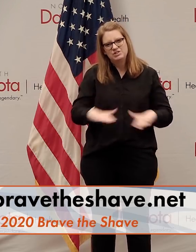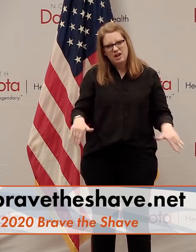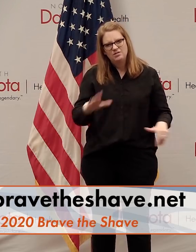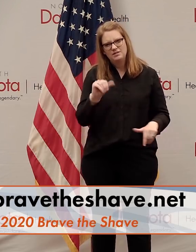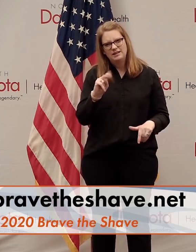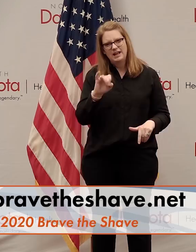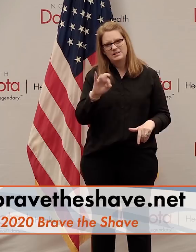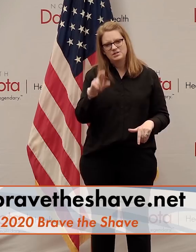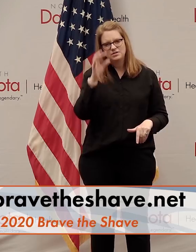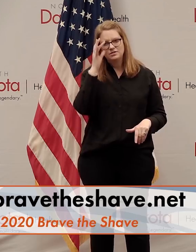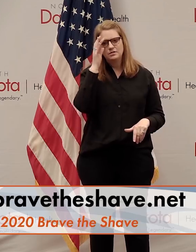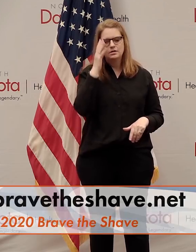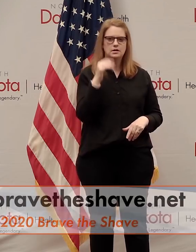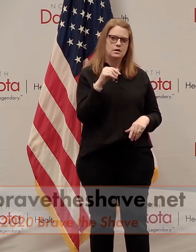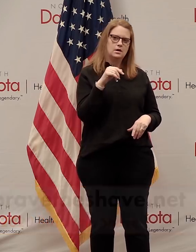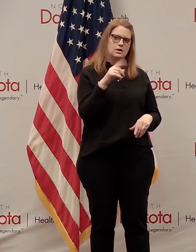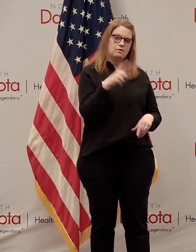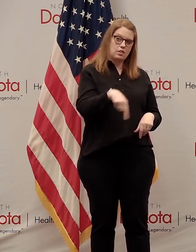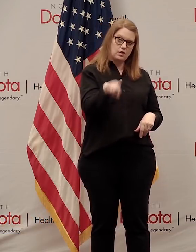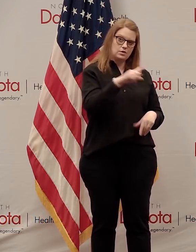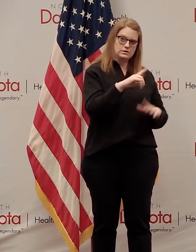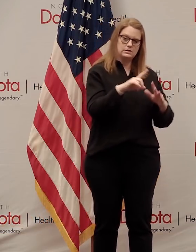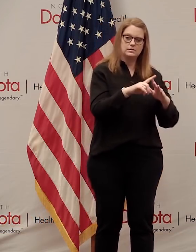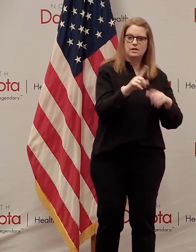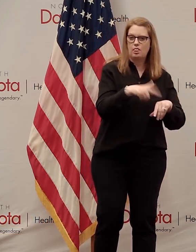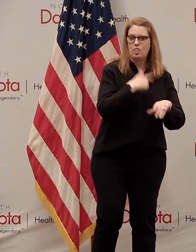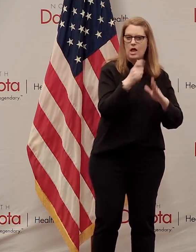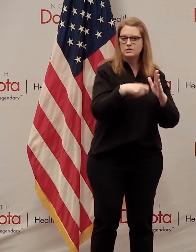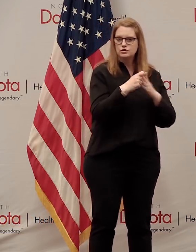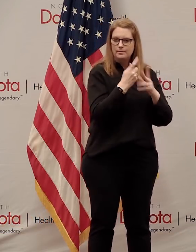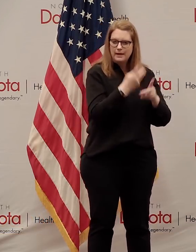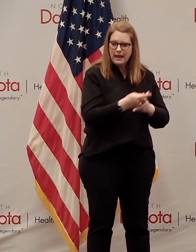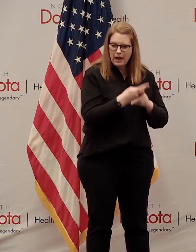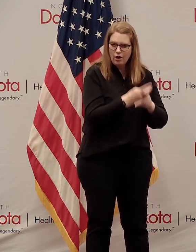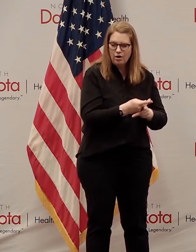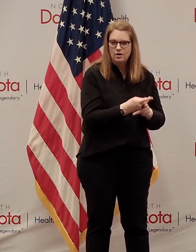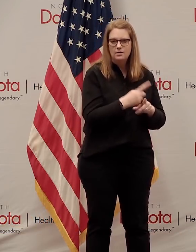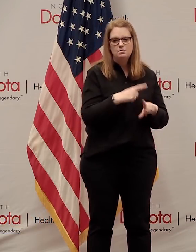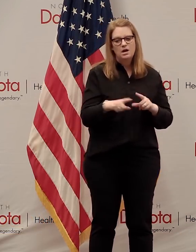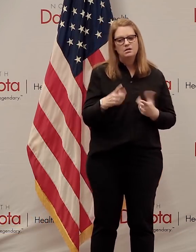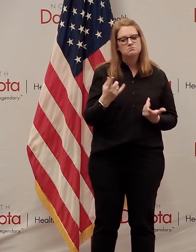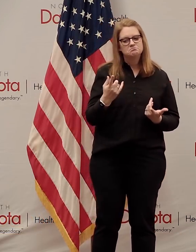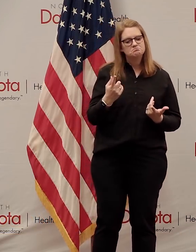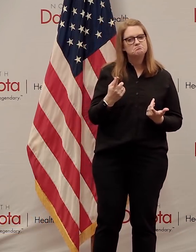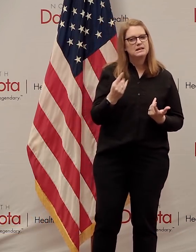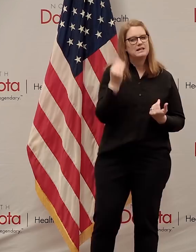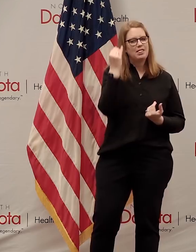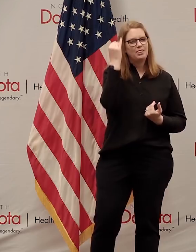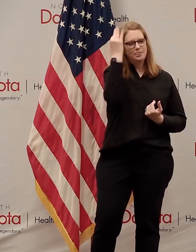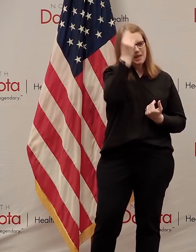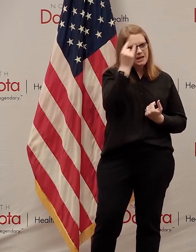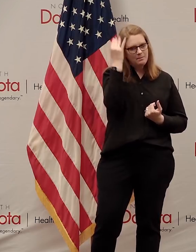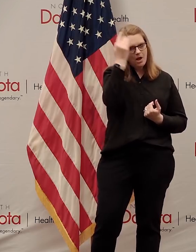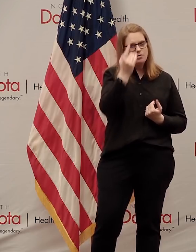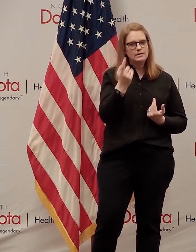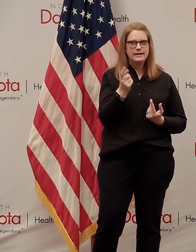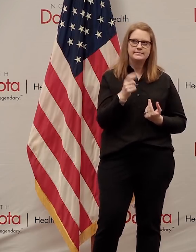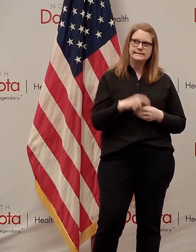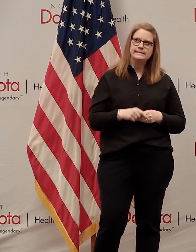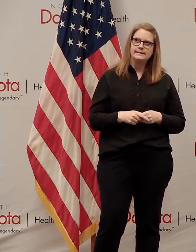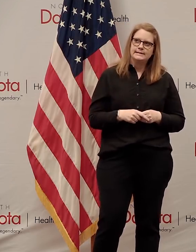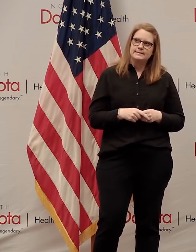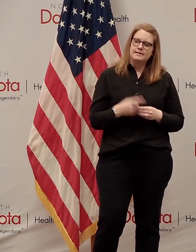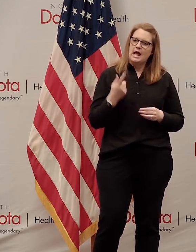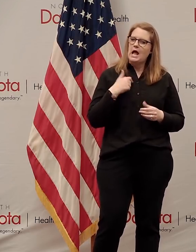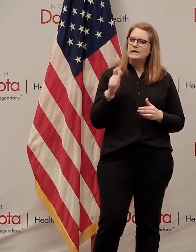as those of you, we've talked a lot about long-term care, but if you need a reason to think about practicing North